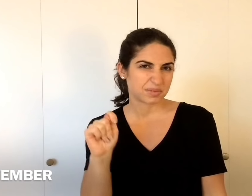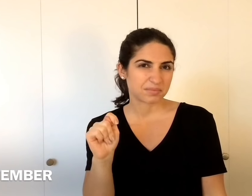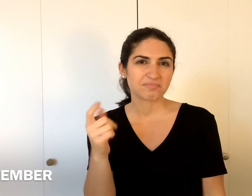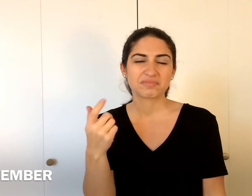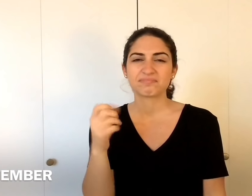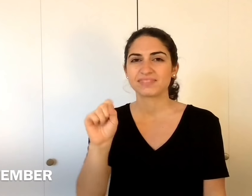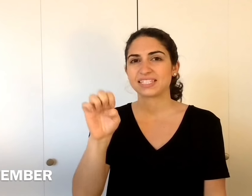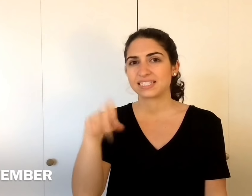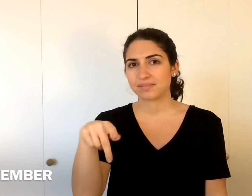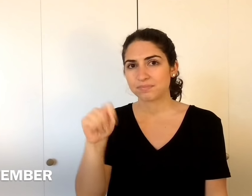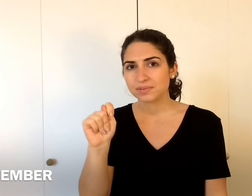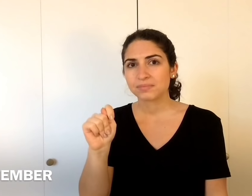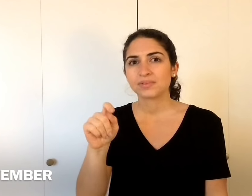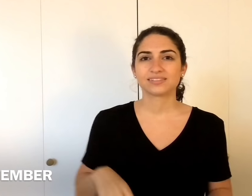September, September.